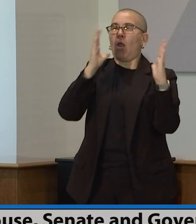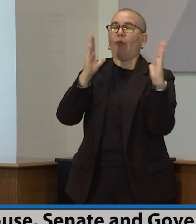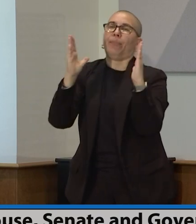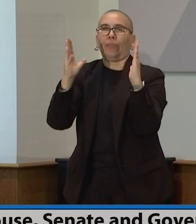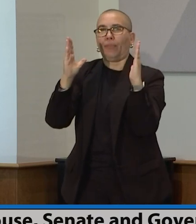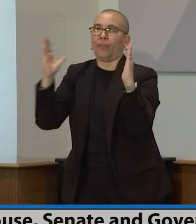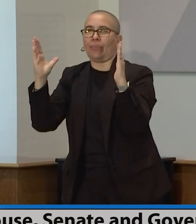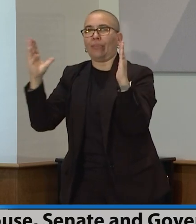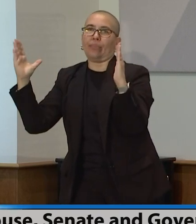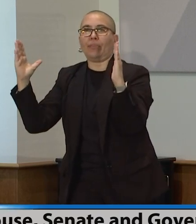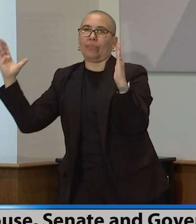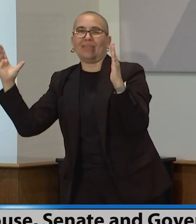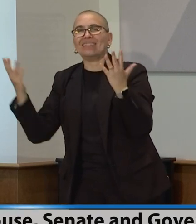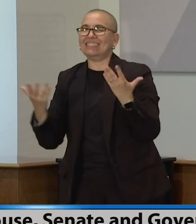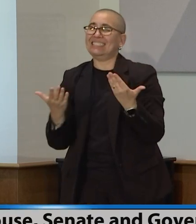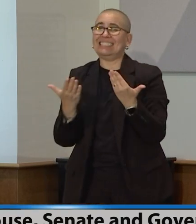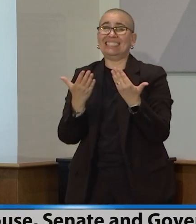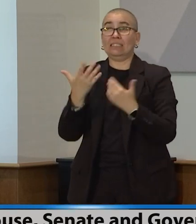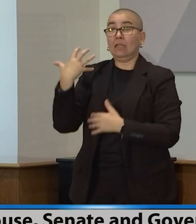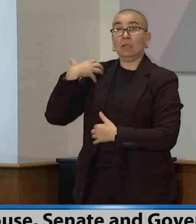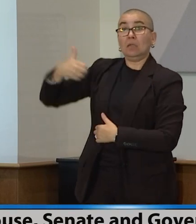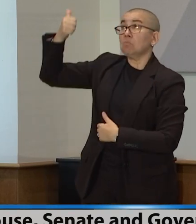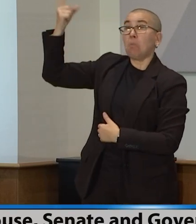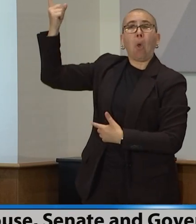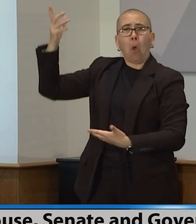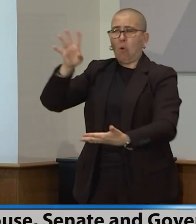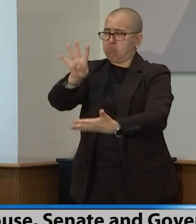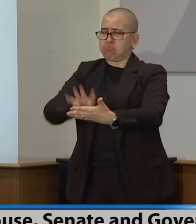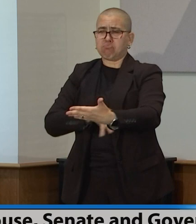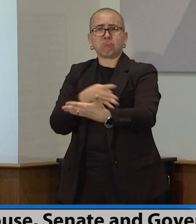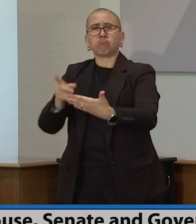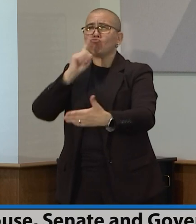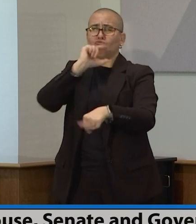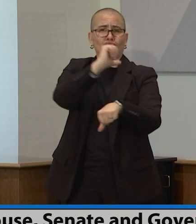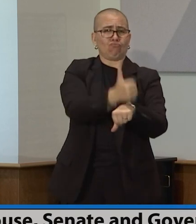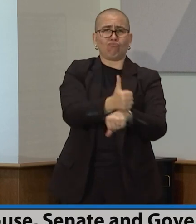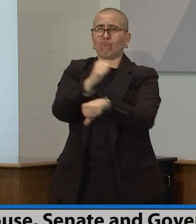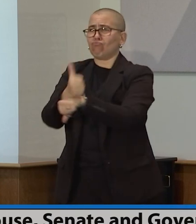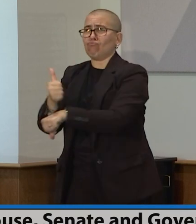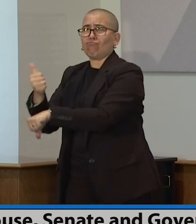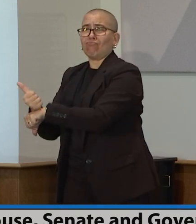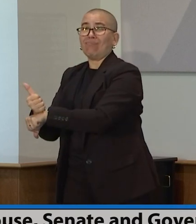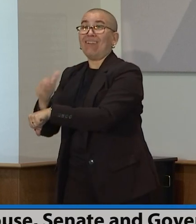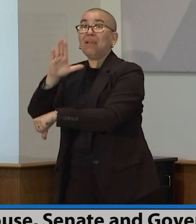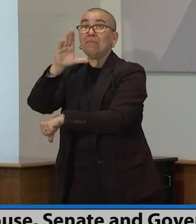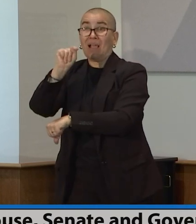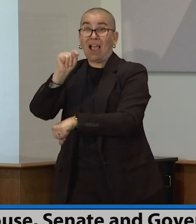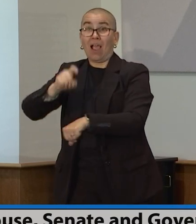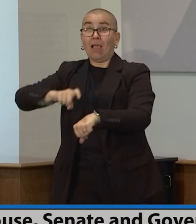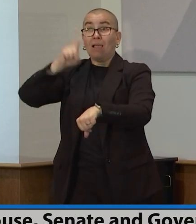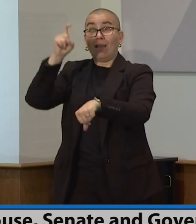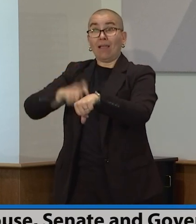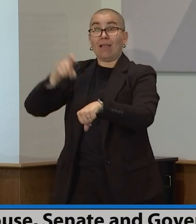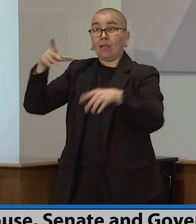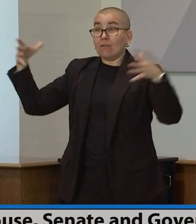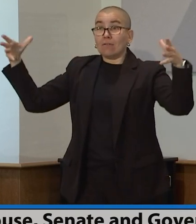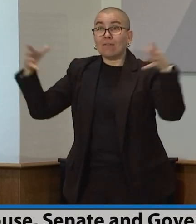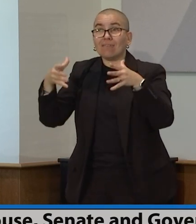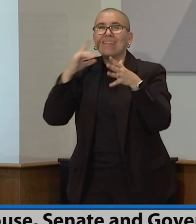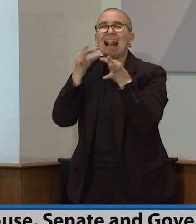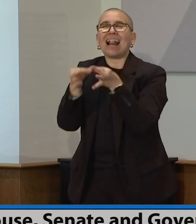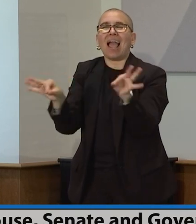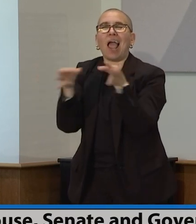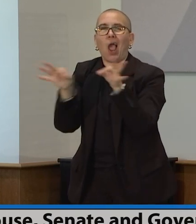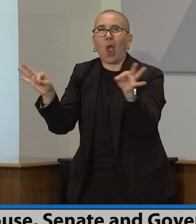easy for chairs to think, okay, we shook hands, we have a deal. But when you write it down and you look at the spreadsheet, then maybe some